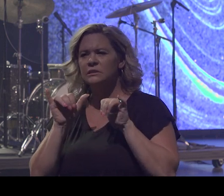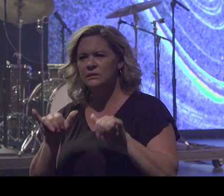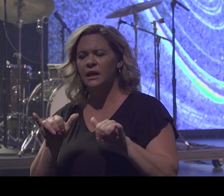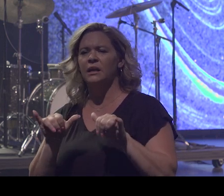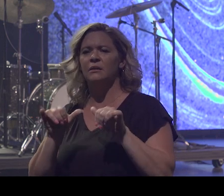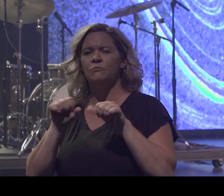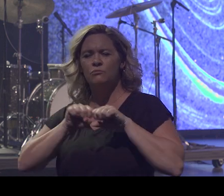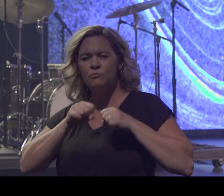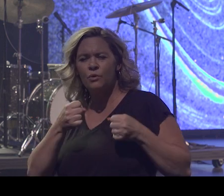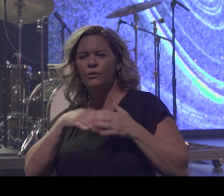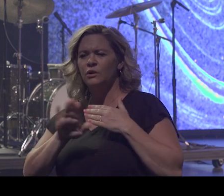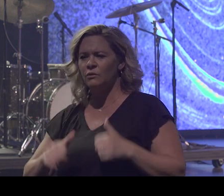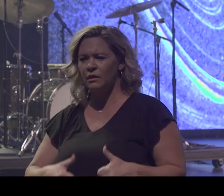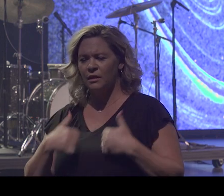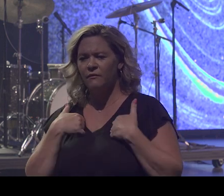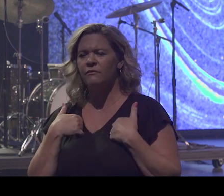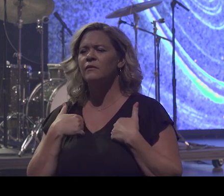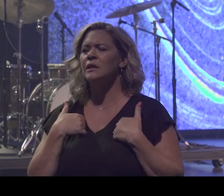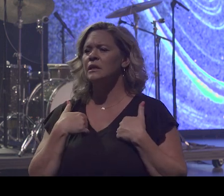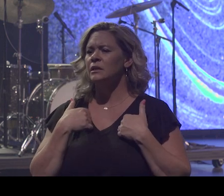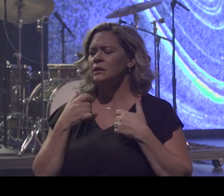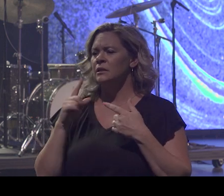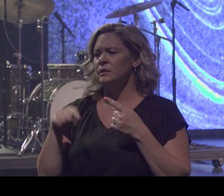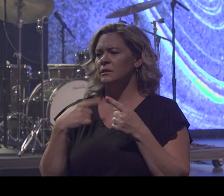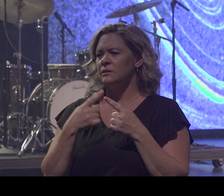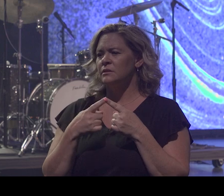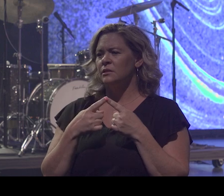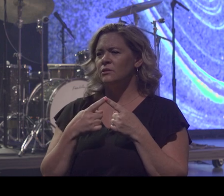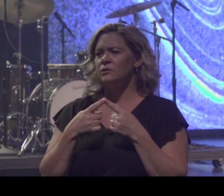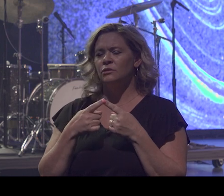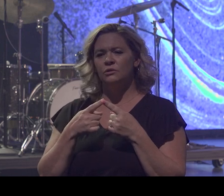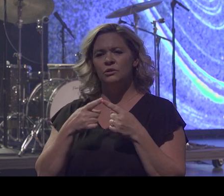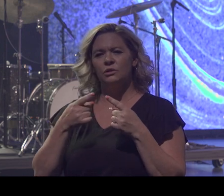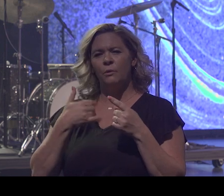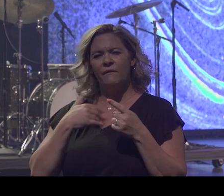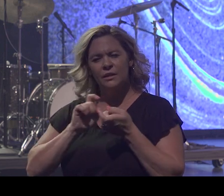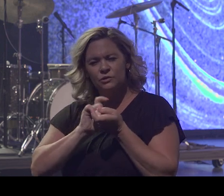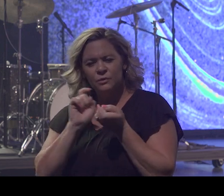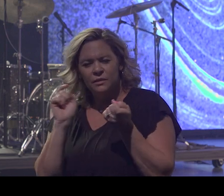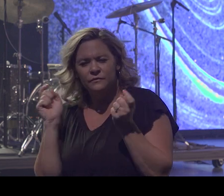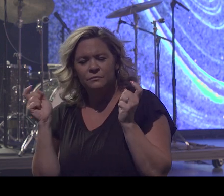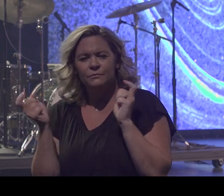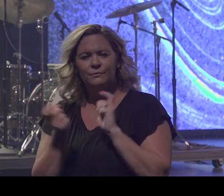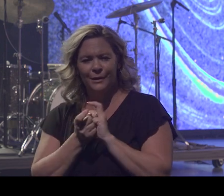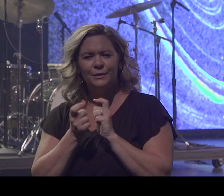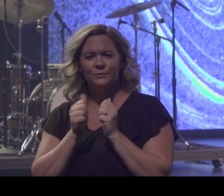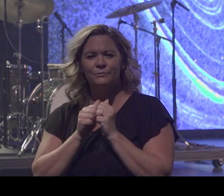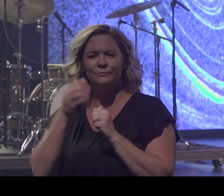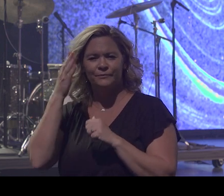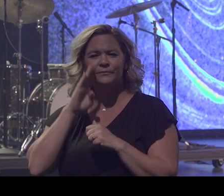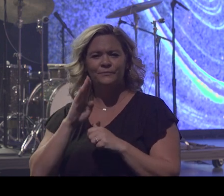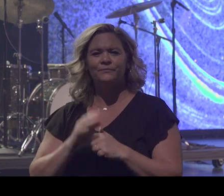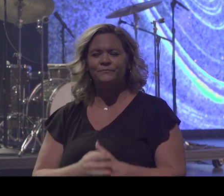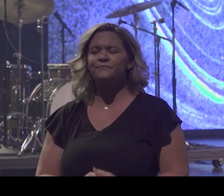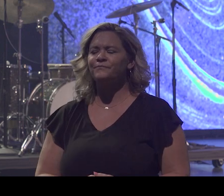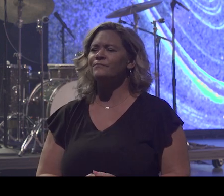your life until you actually get a transformation to be changed. See, I grew up with all these